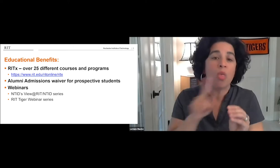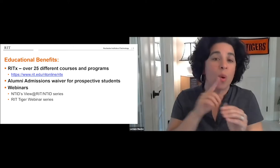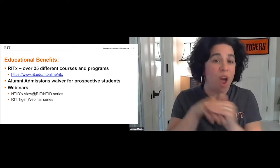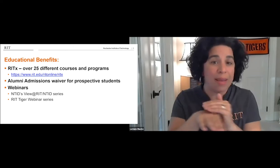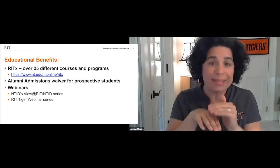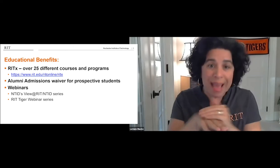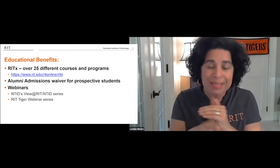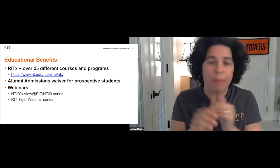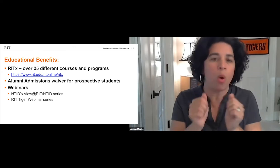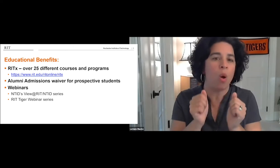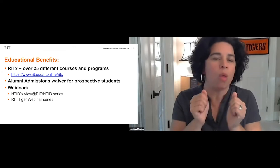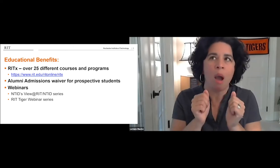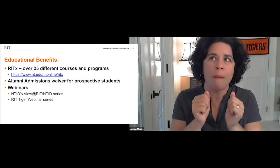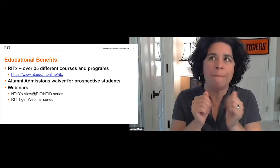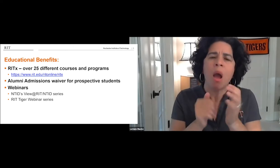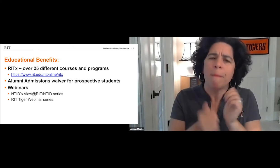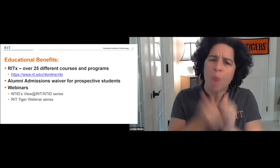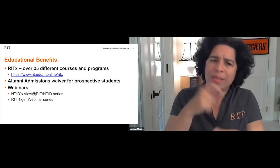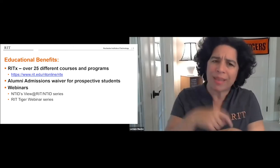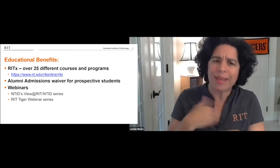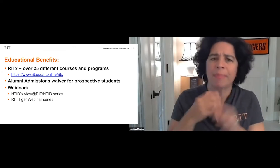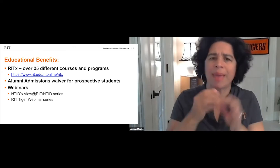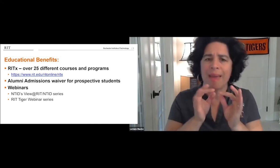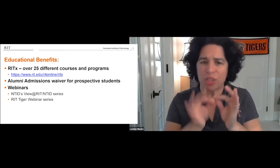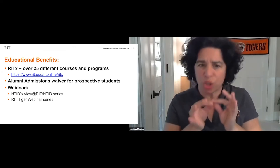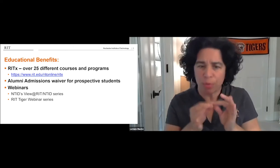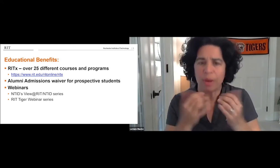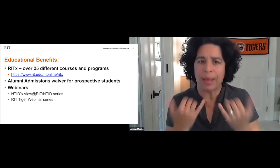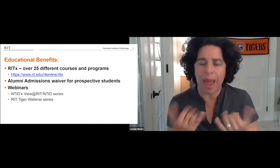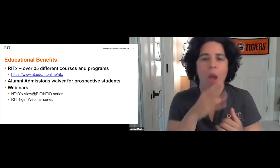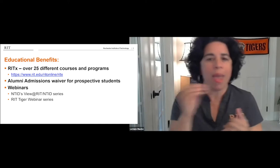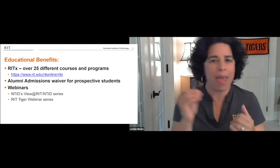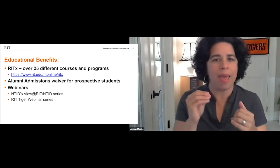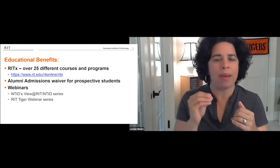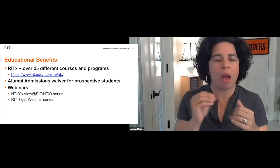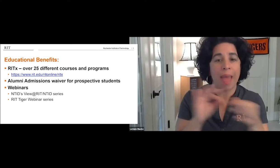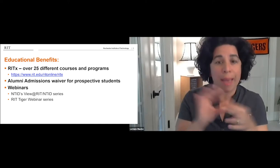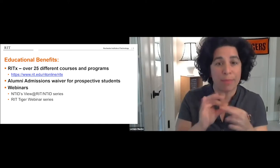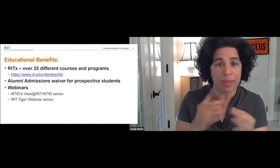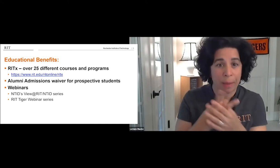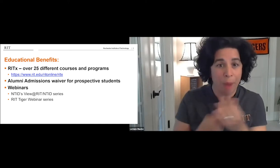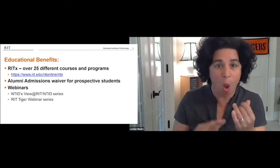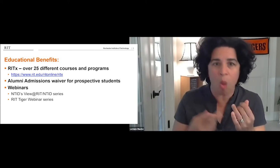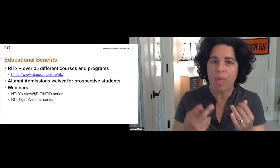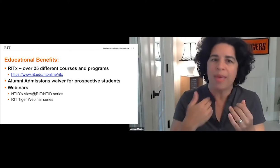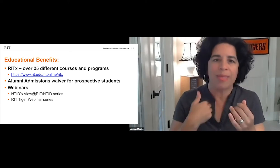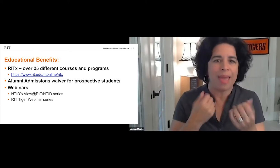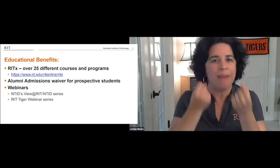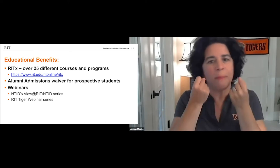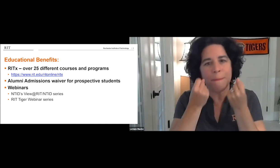webinars. Those are all accessible. Most of the time they have interpreters now and they are captioned as